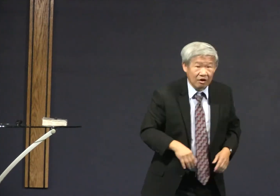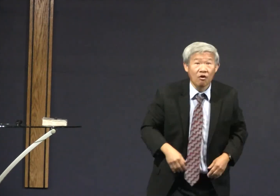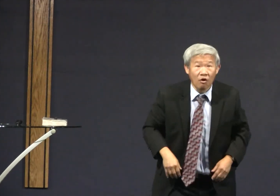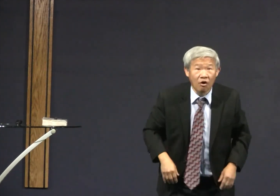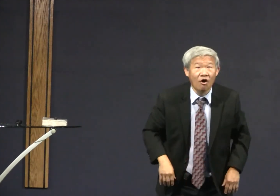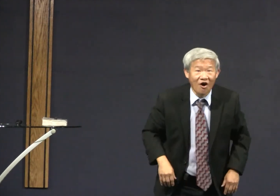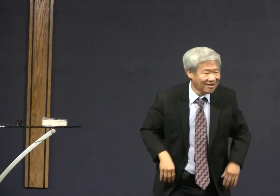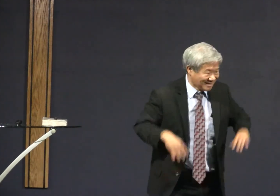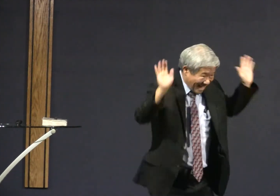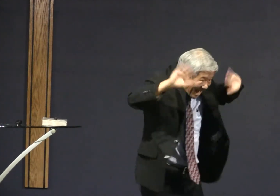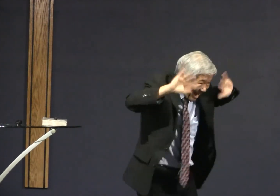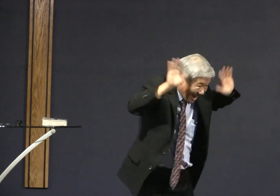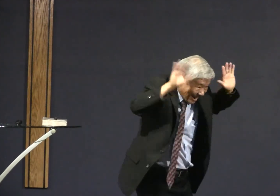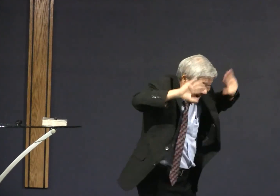in situations